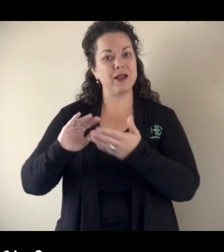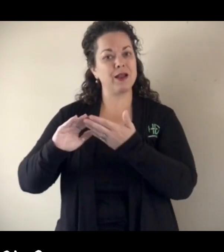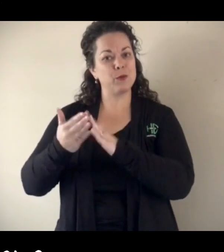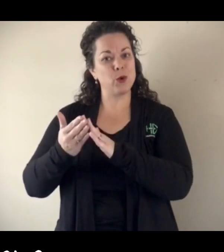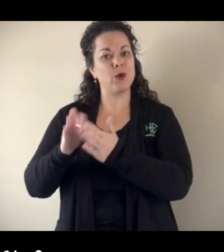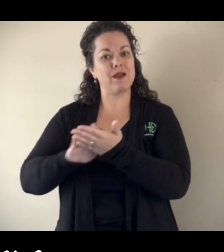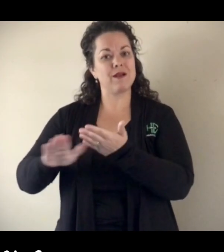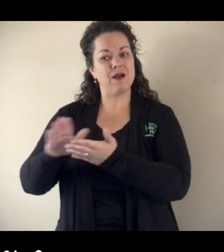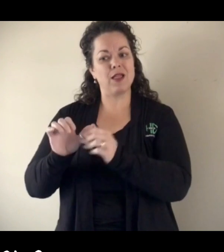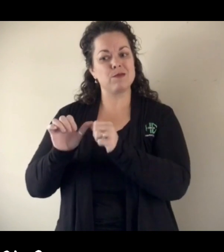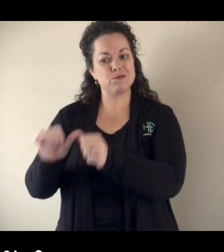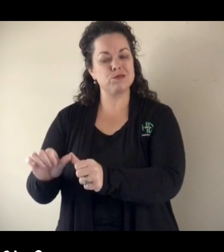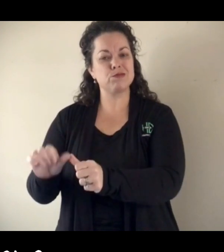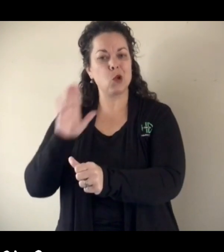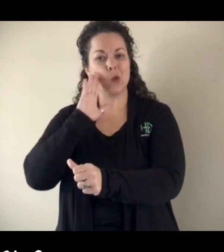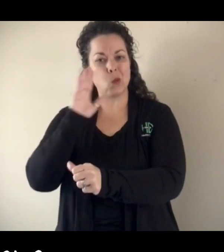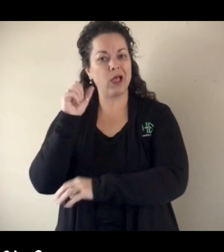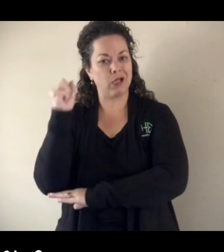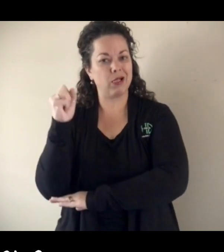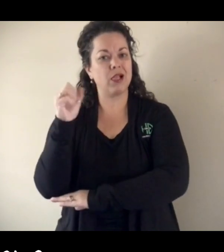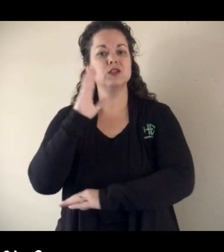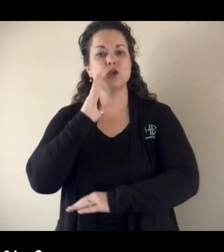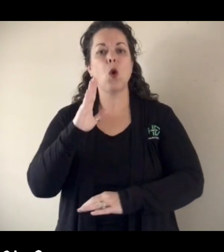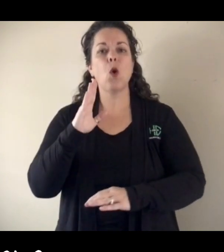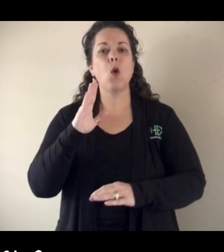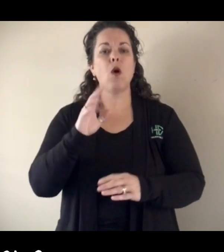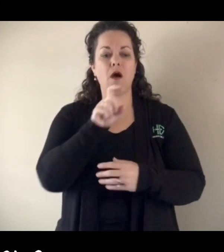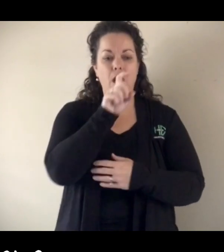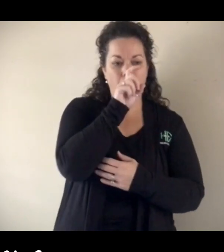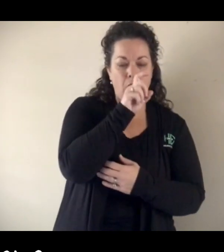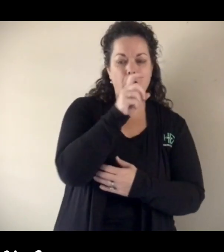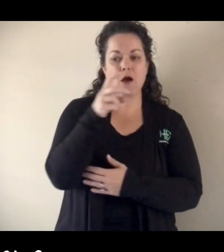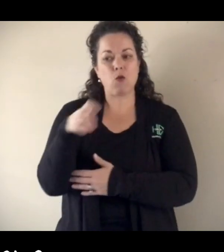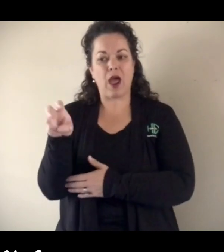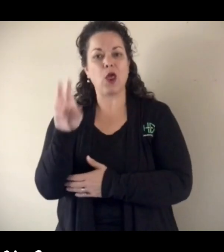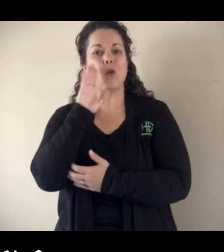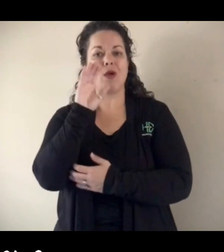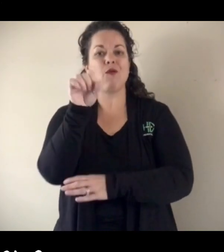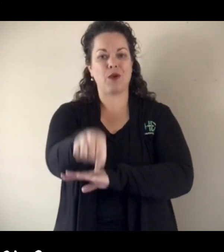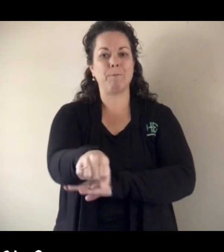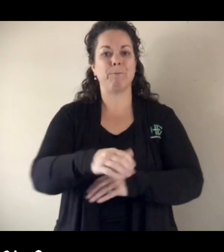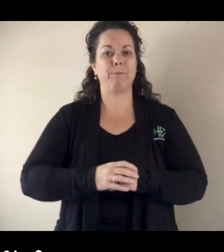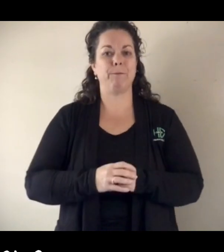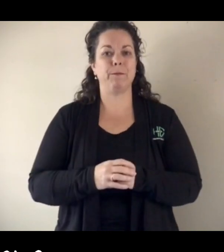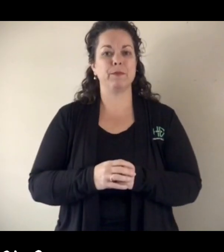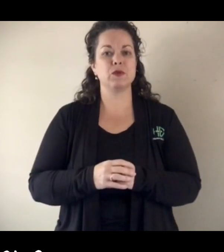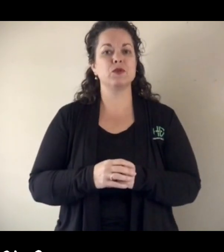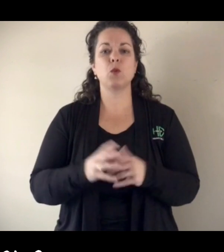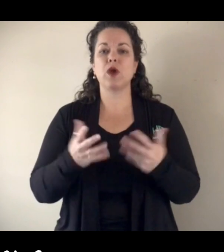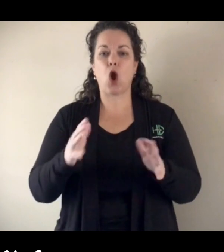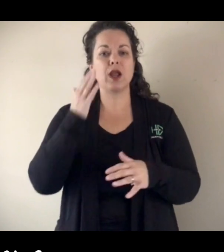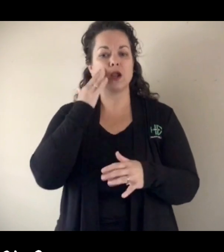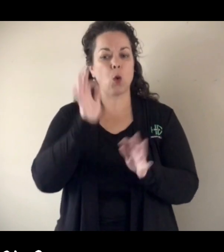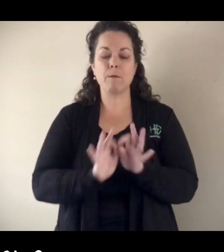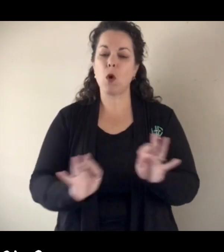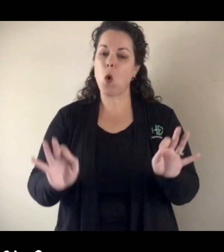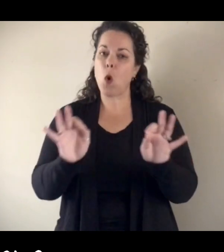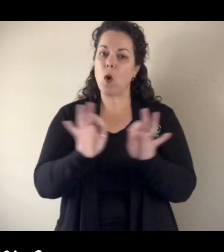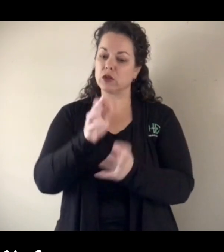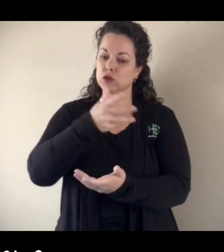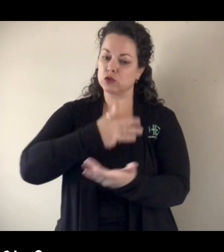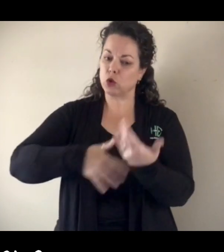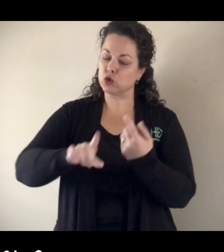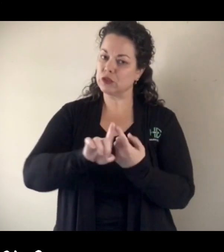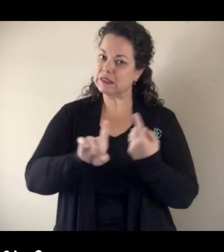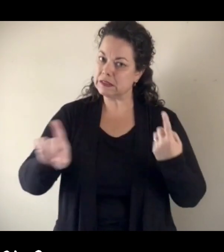And that means that the hawks and the rattlers will overcome. And so we know the importance of social distancing